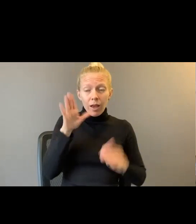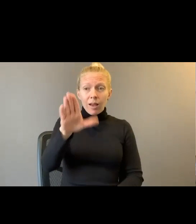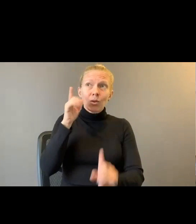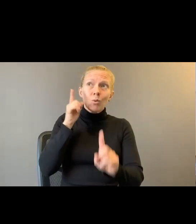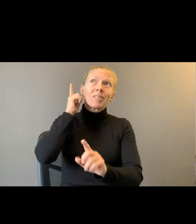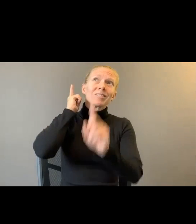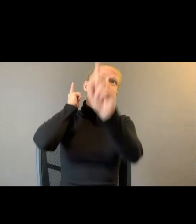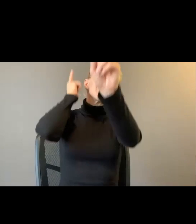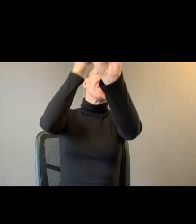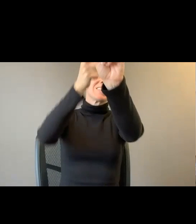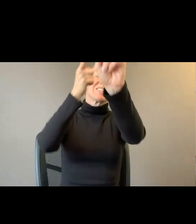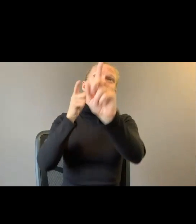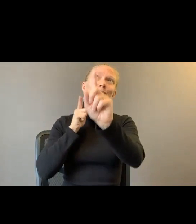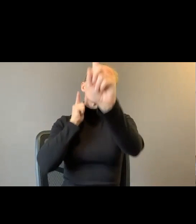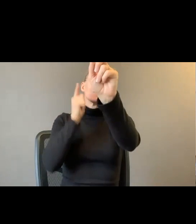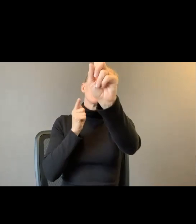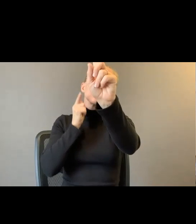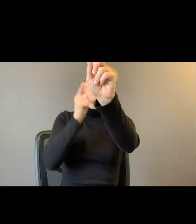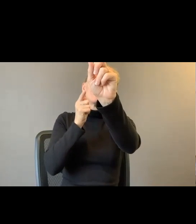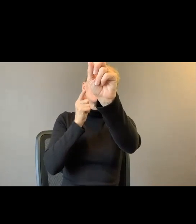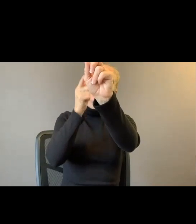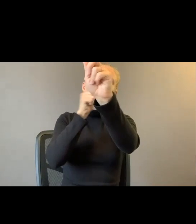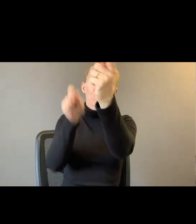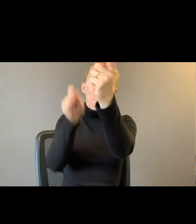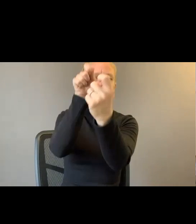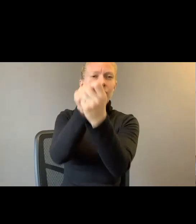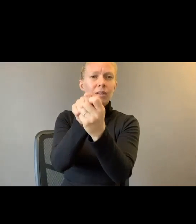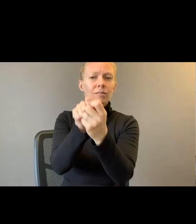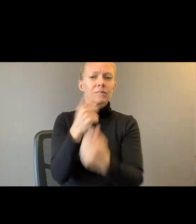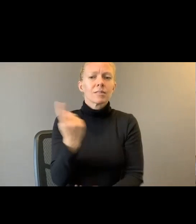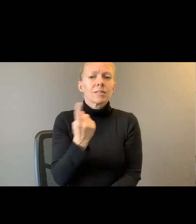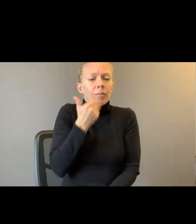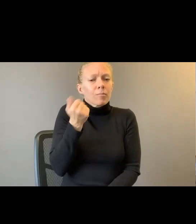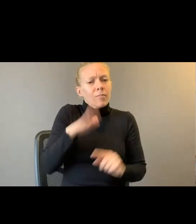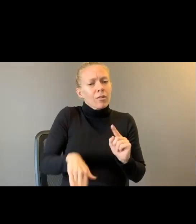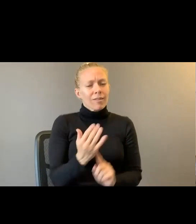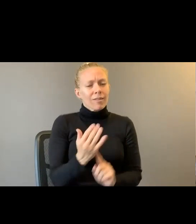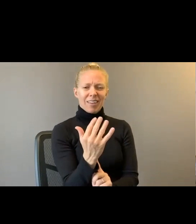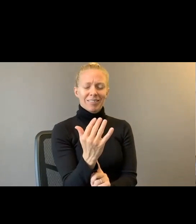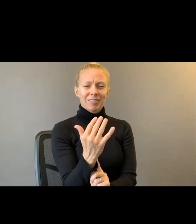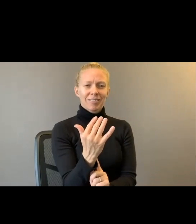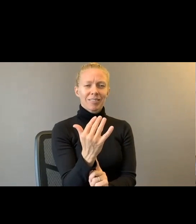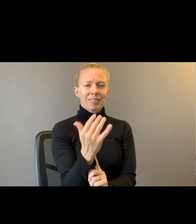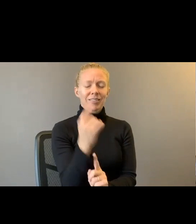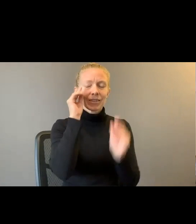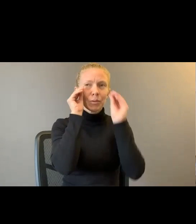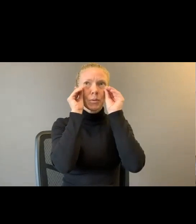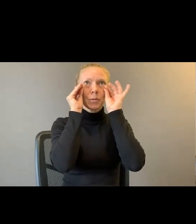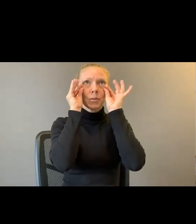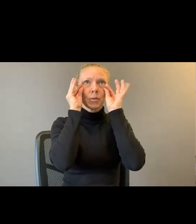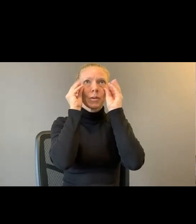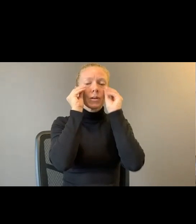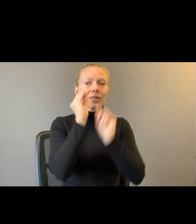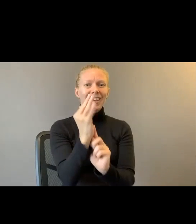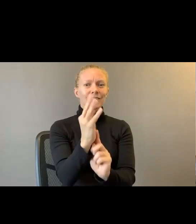With something better than candles in the eyes. Candles are not enough. At the root of the well,